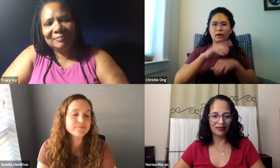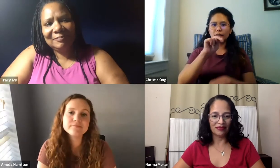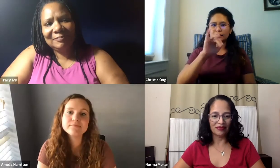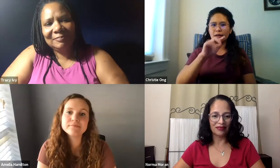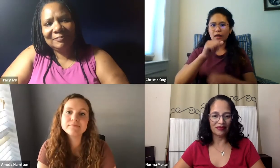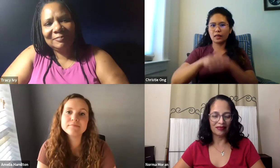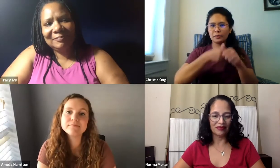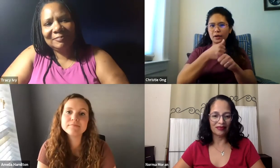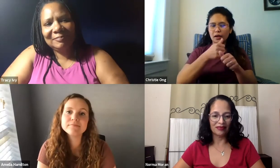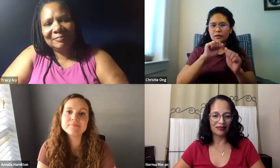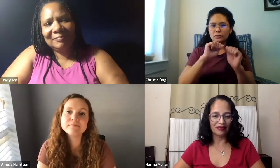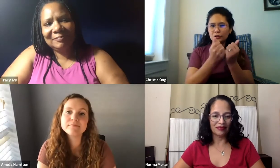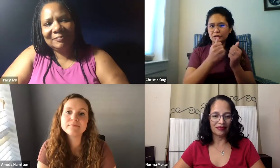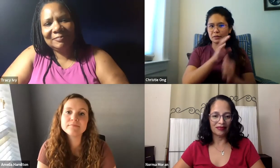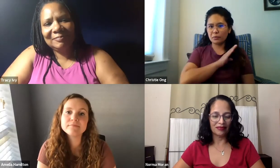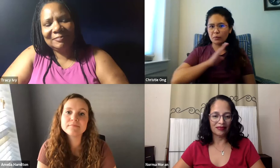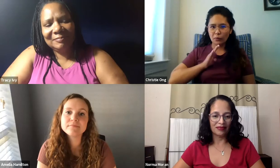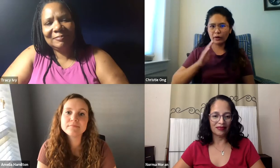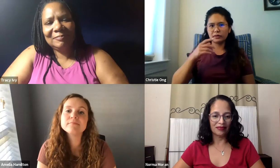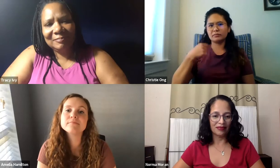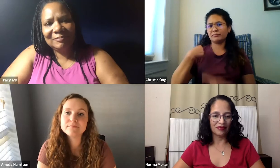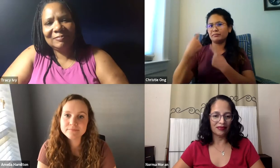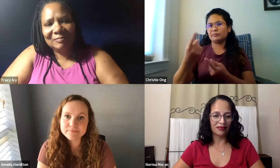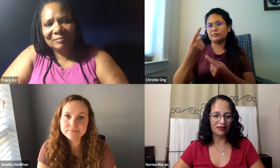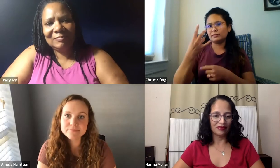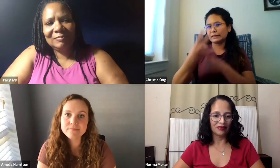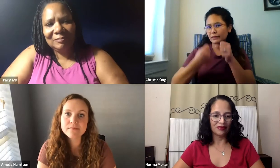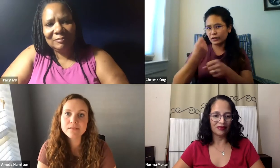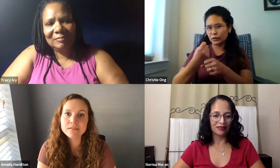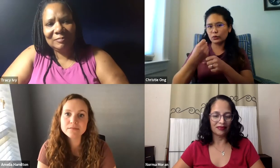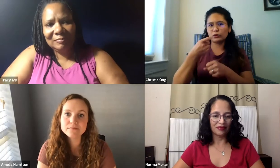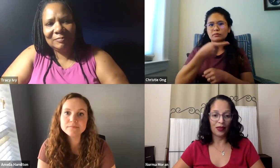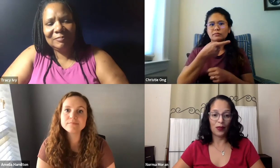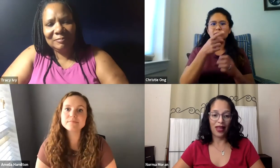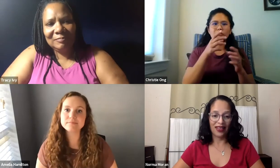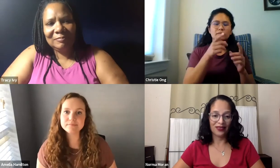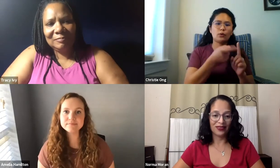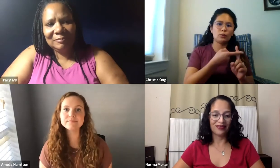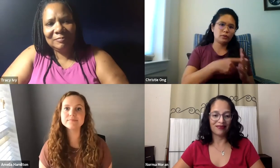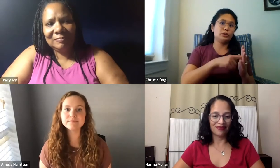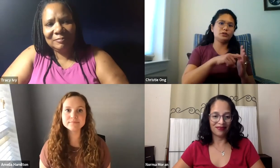and I am involved in the NTID Alumni Association Board. I have been for seven years now.